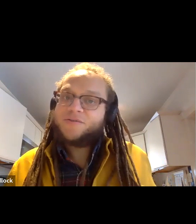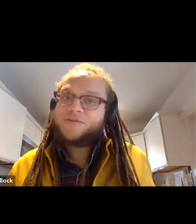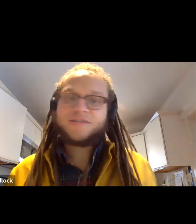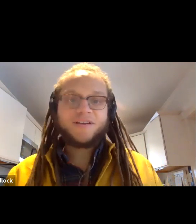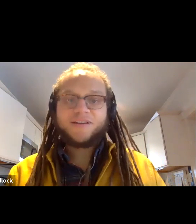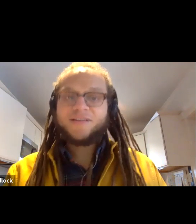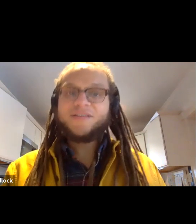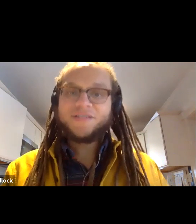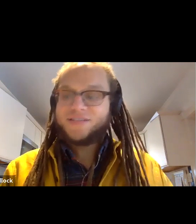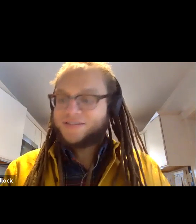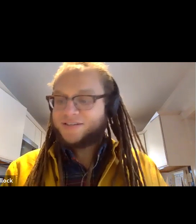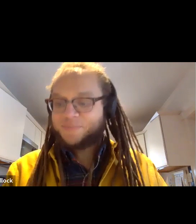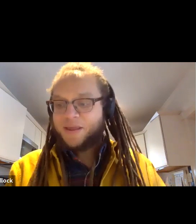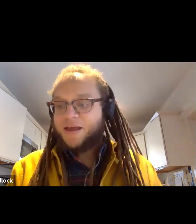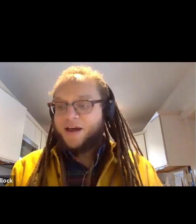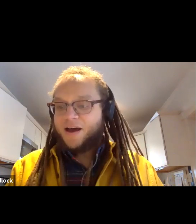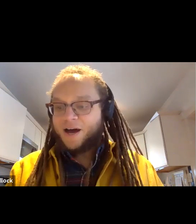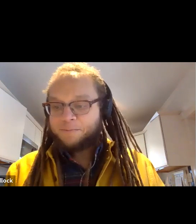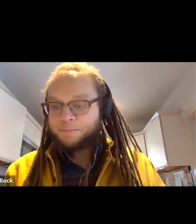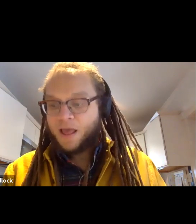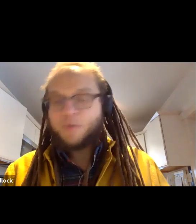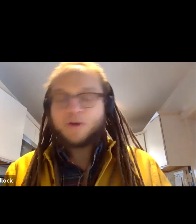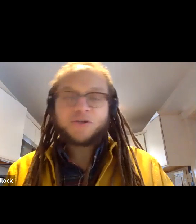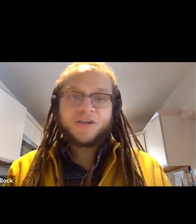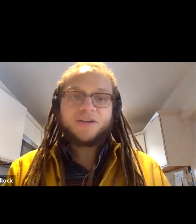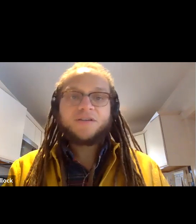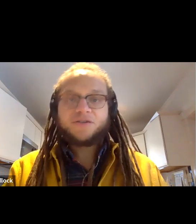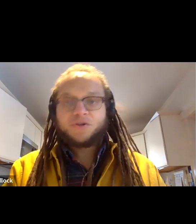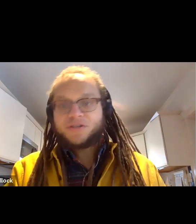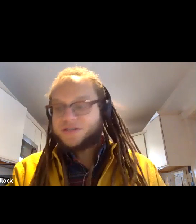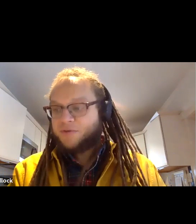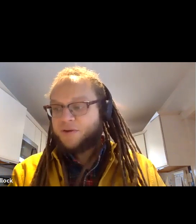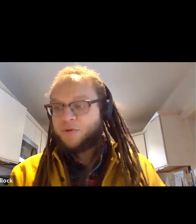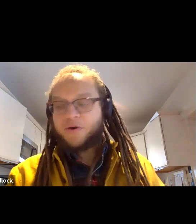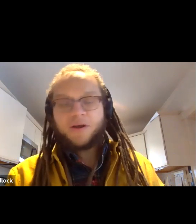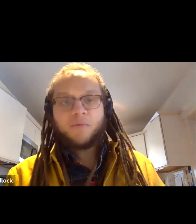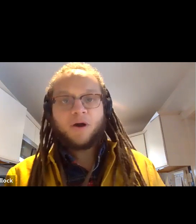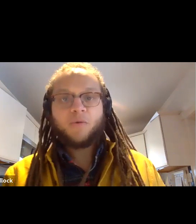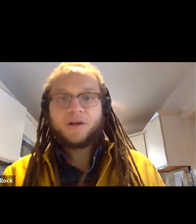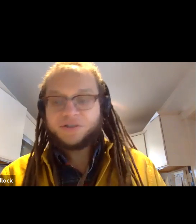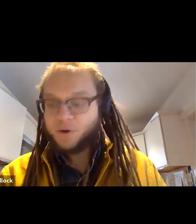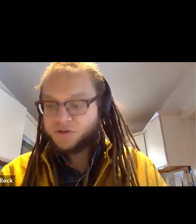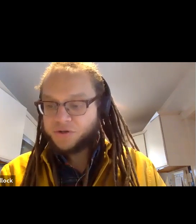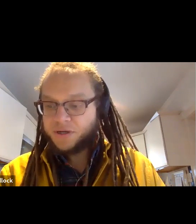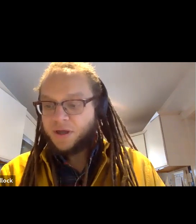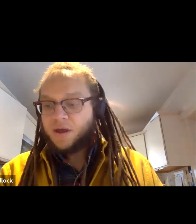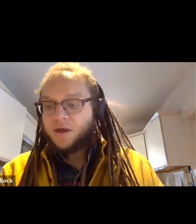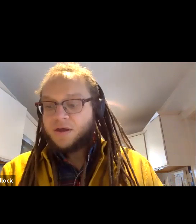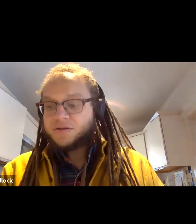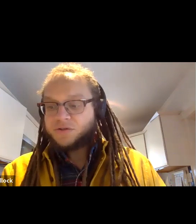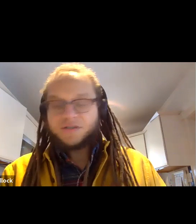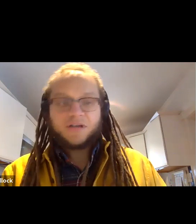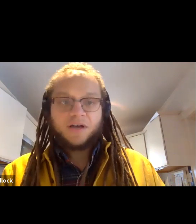stocking stuffers, and it is the season. I'm also indebted to the Solstice MFA program, where I teach poetry.